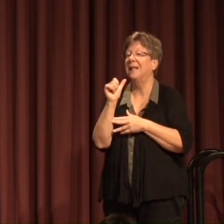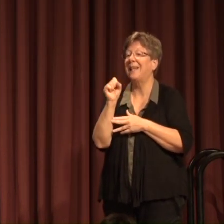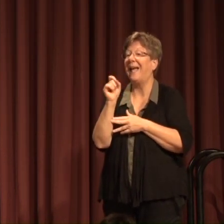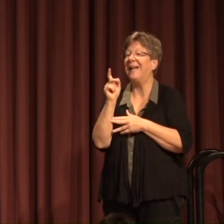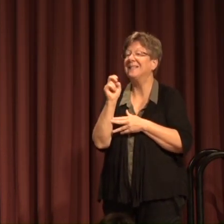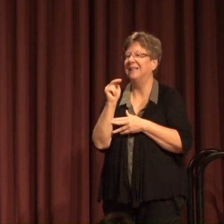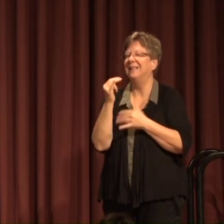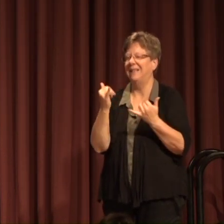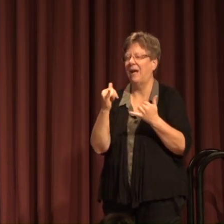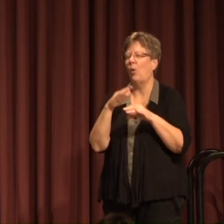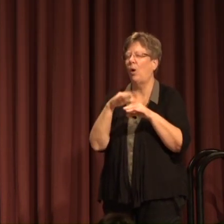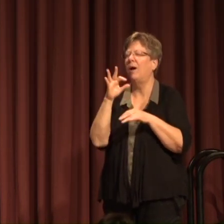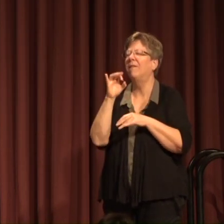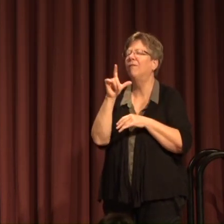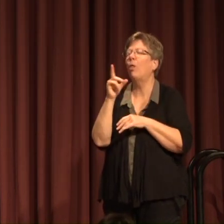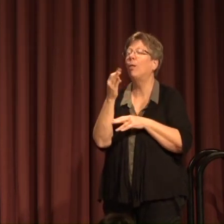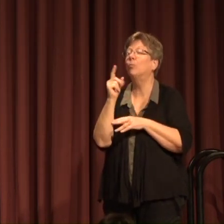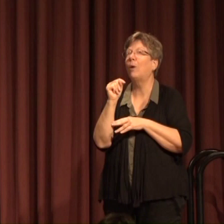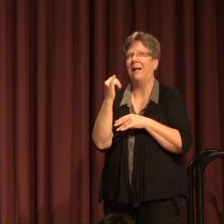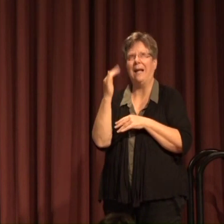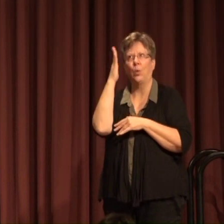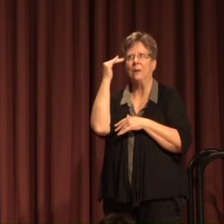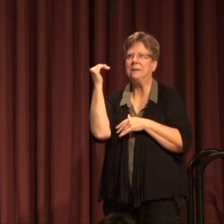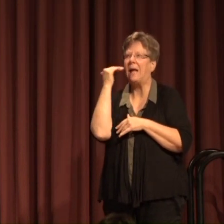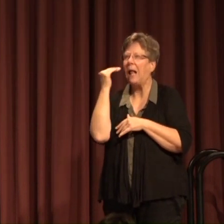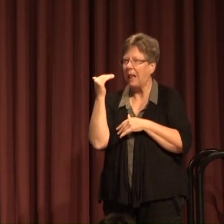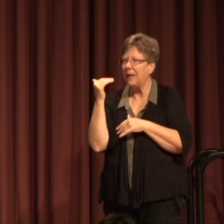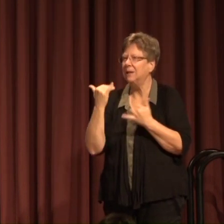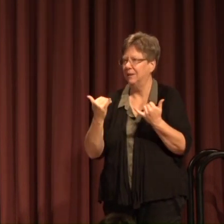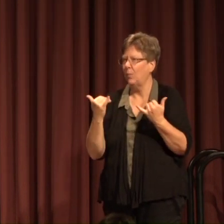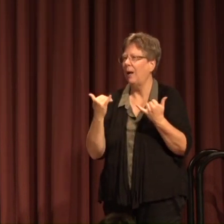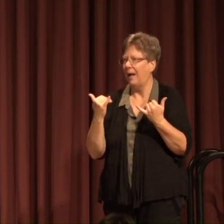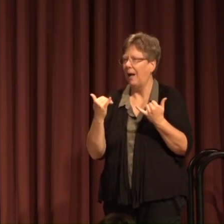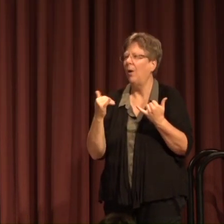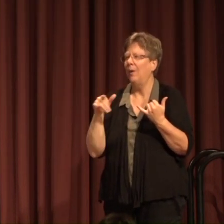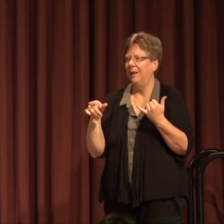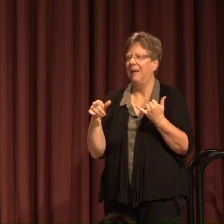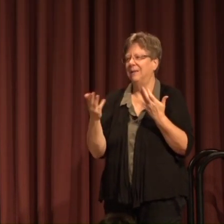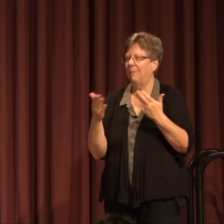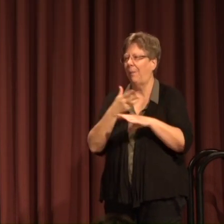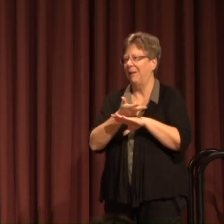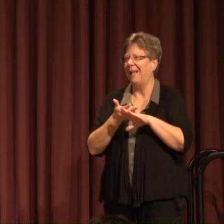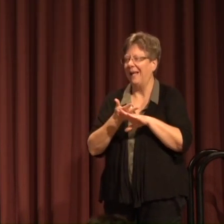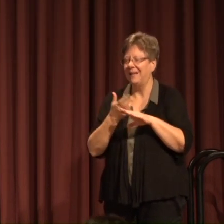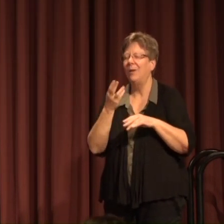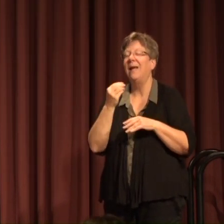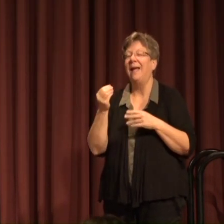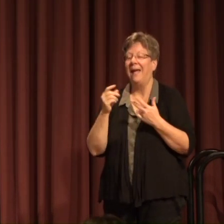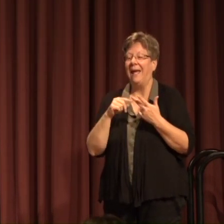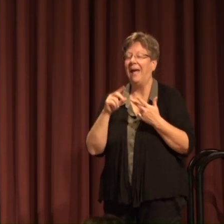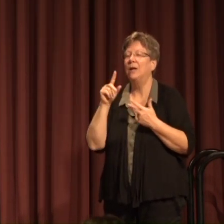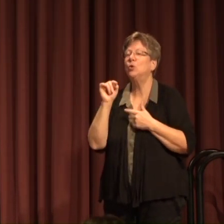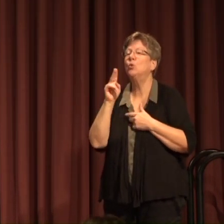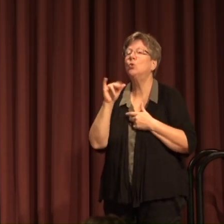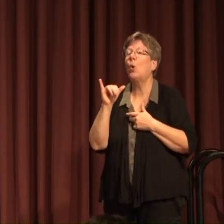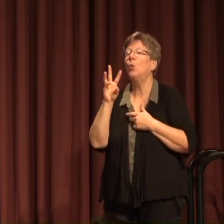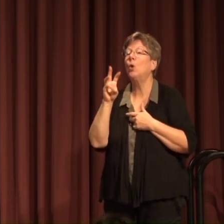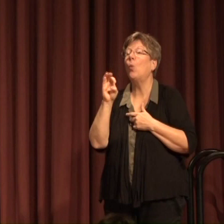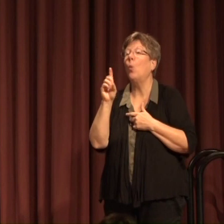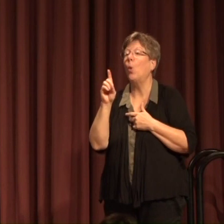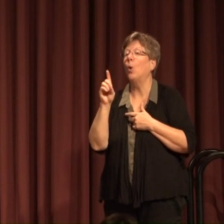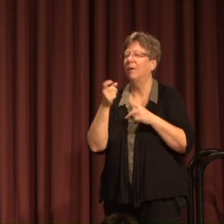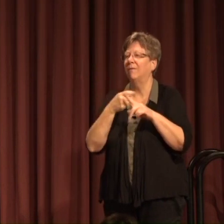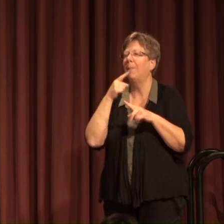is on Fulbright in Thailand at the moment so he's probably lying down and Tony Ward from